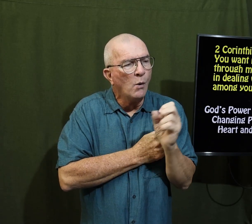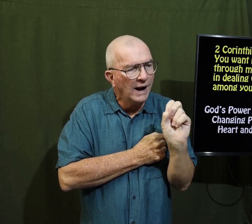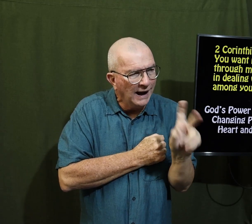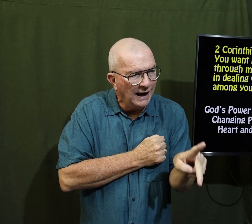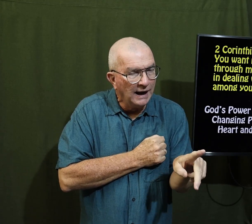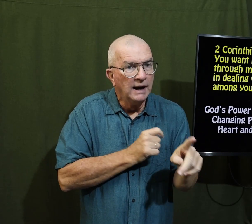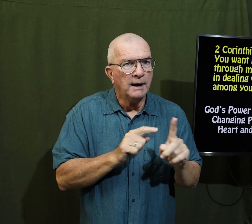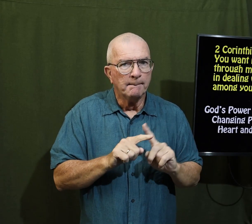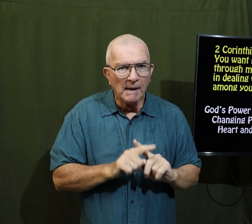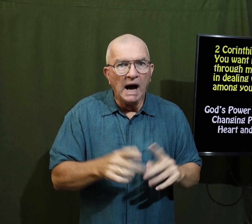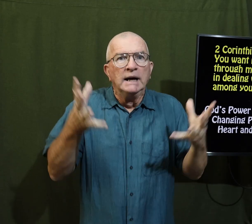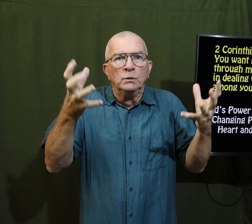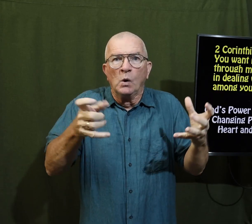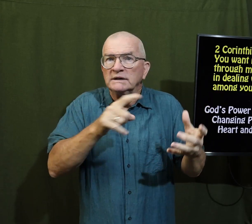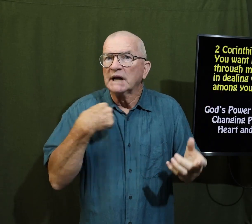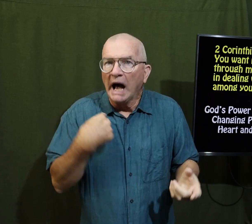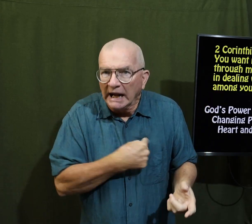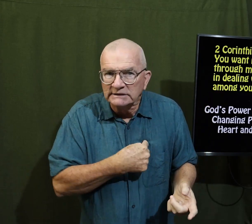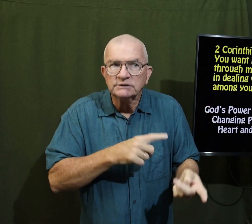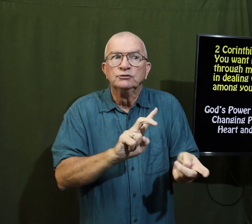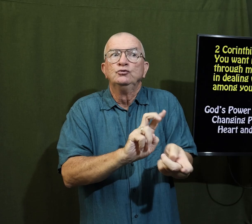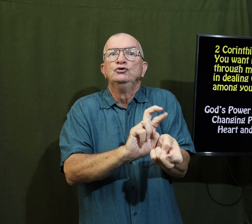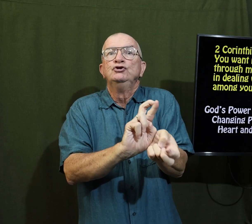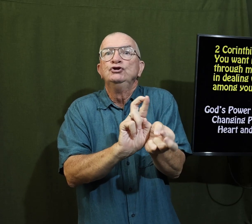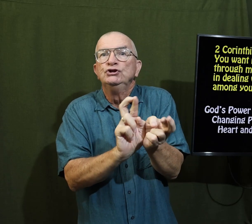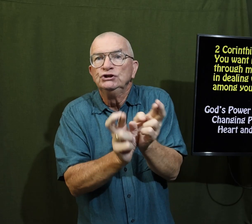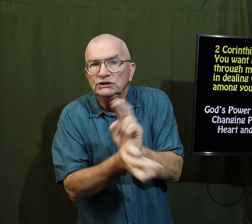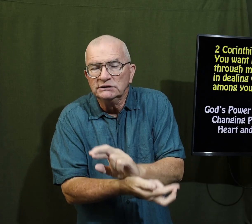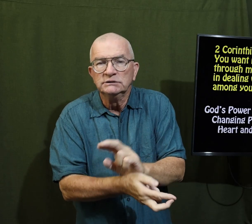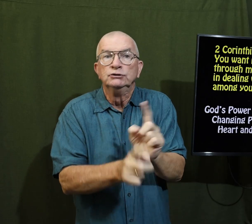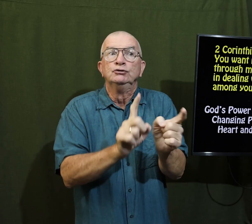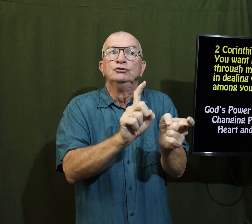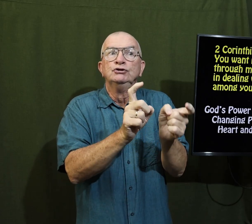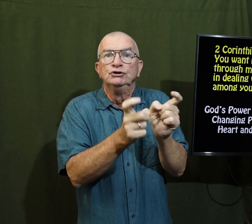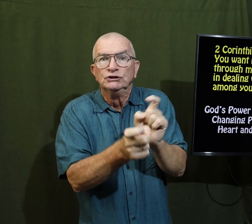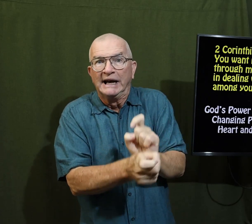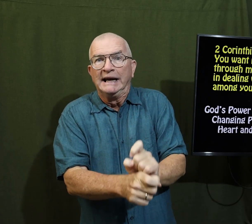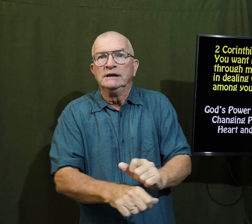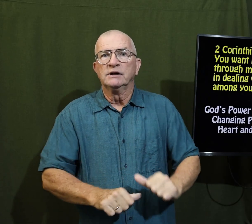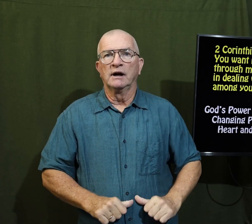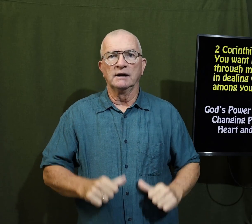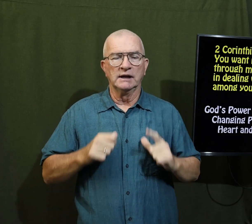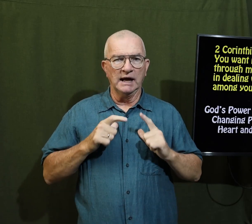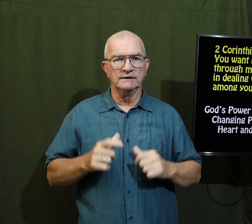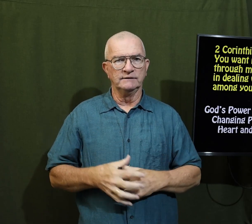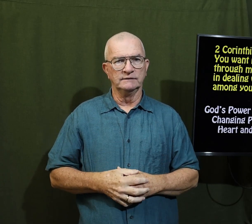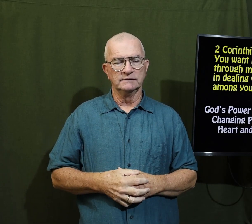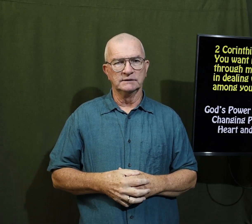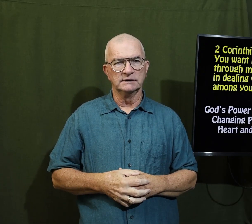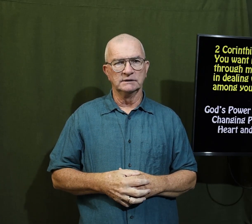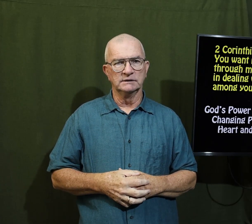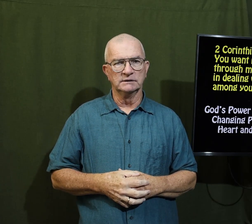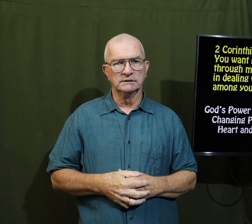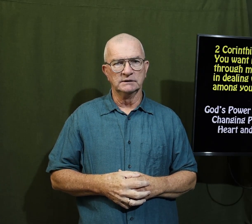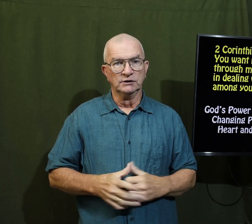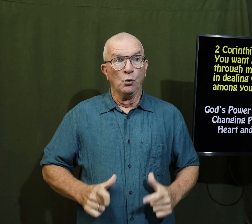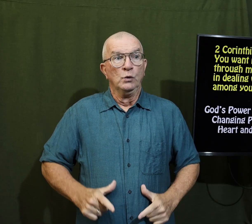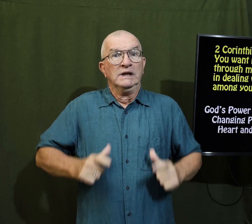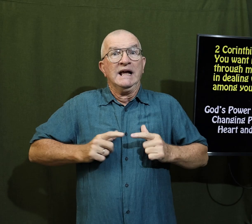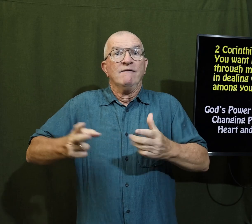loves you okay but he wants us to change to repent to change our lives